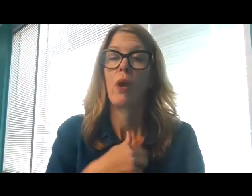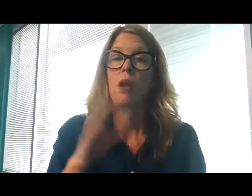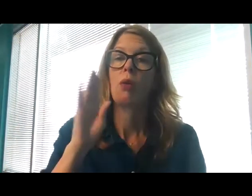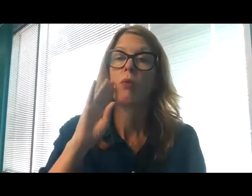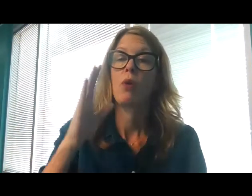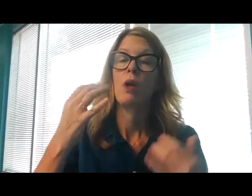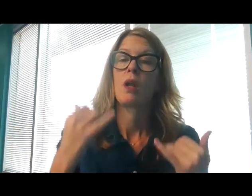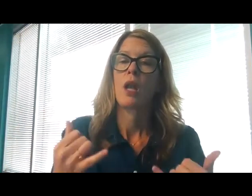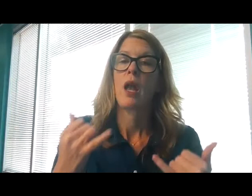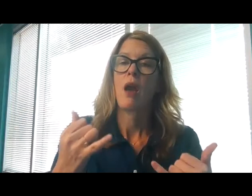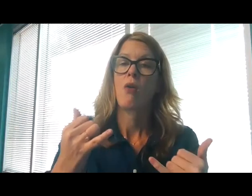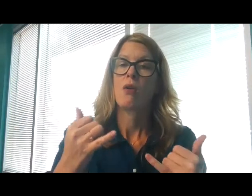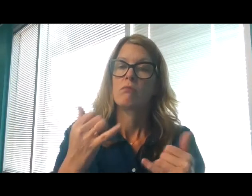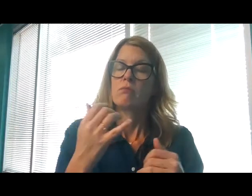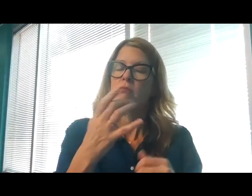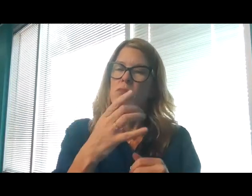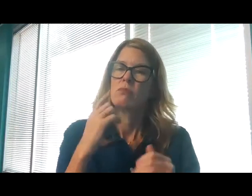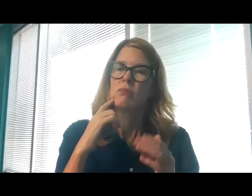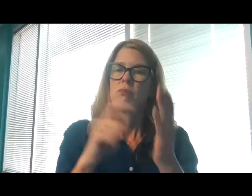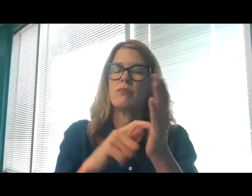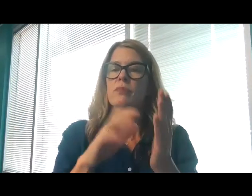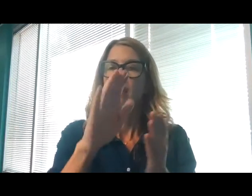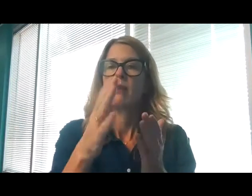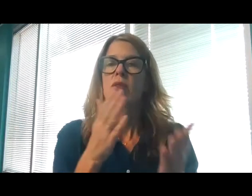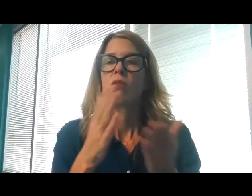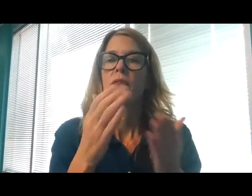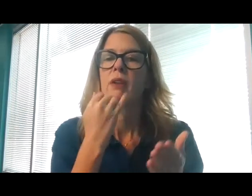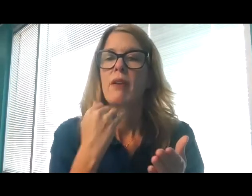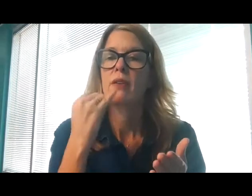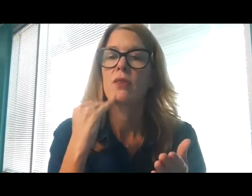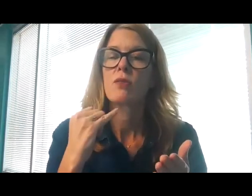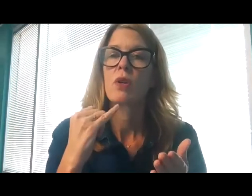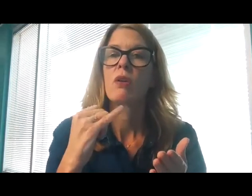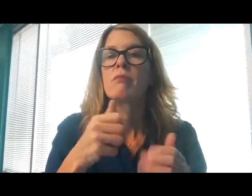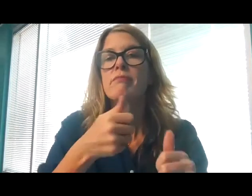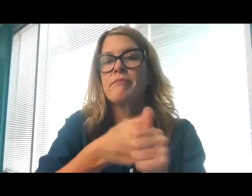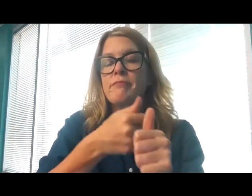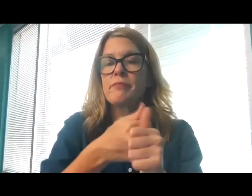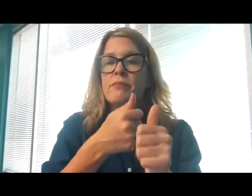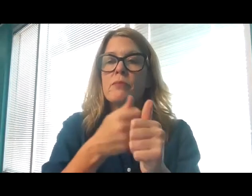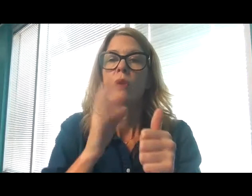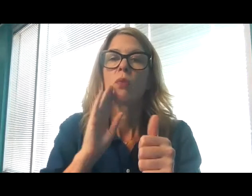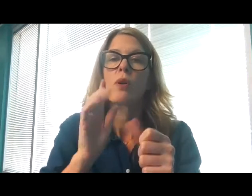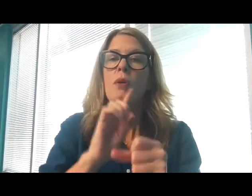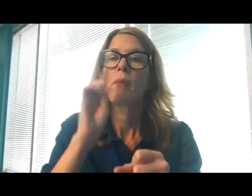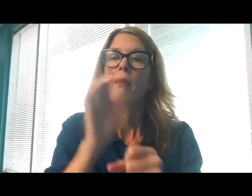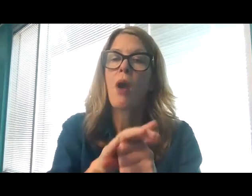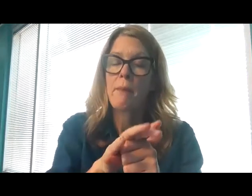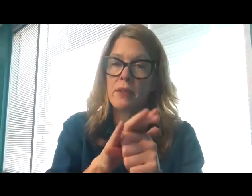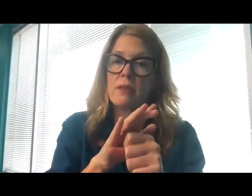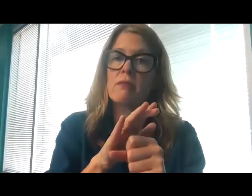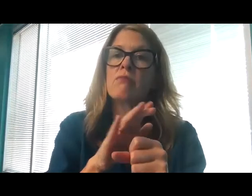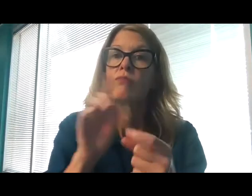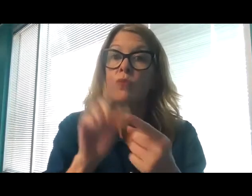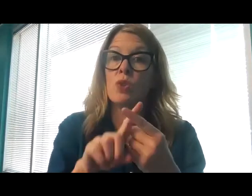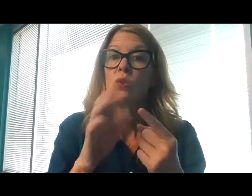servant Israel, as he promised to our forefathers